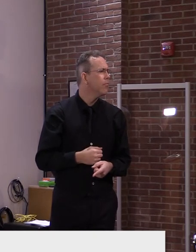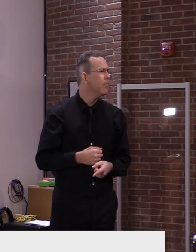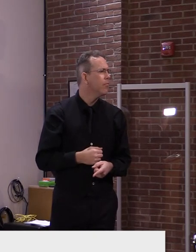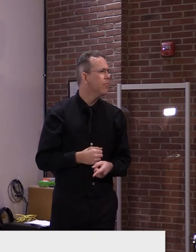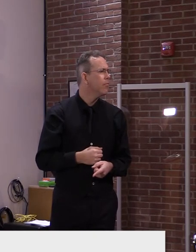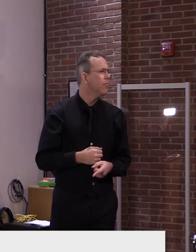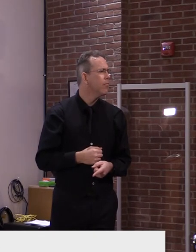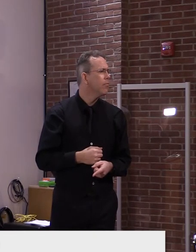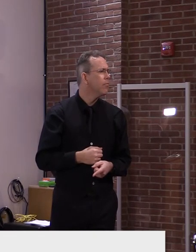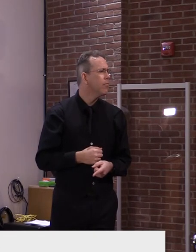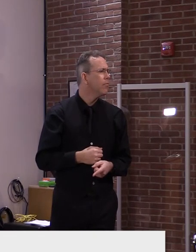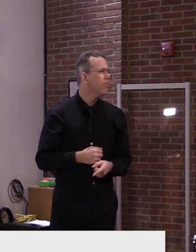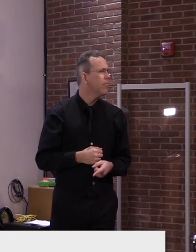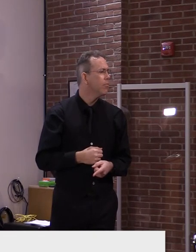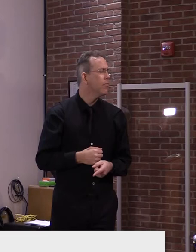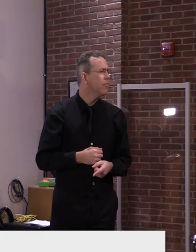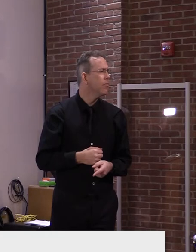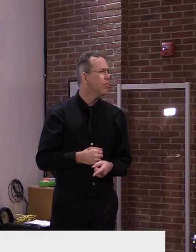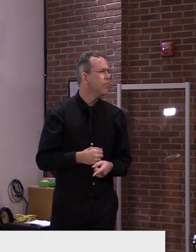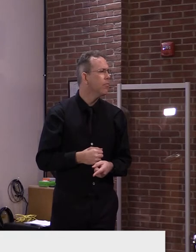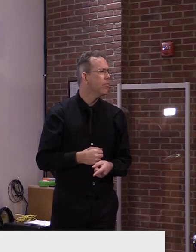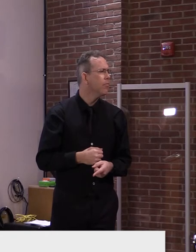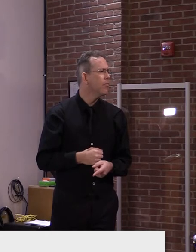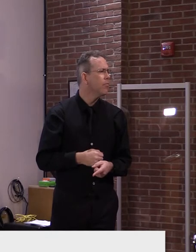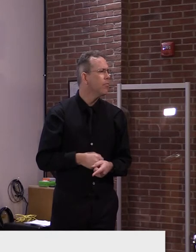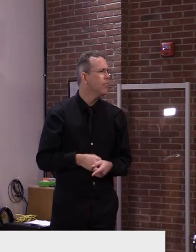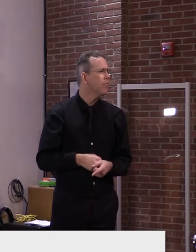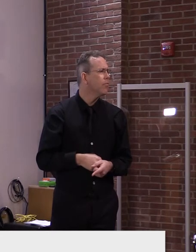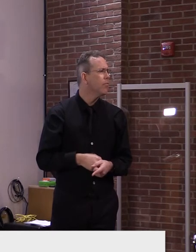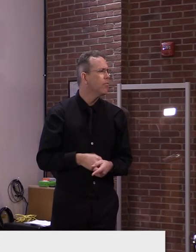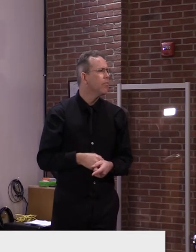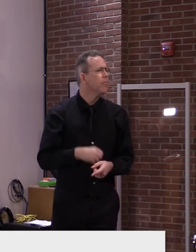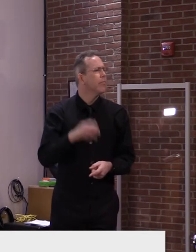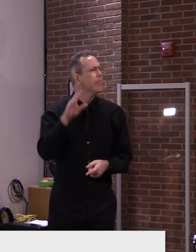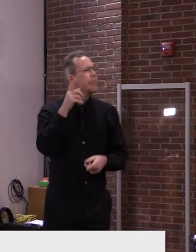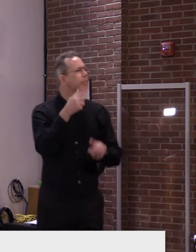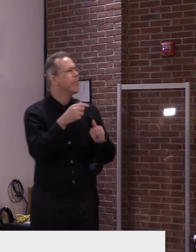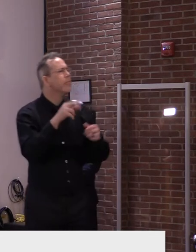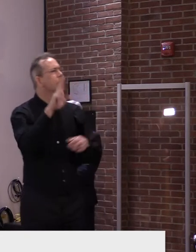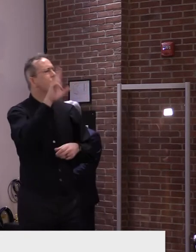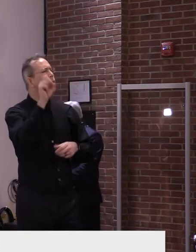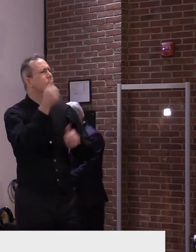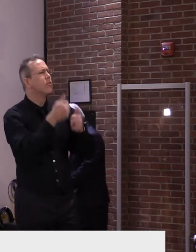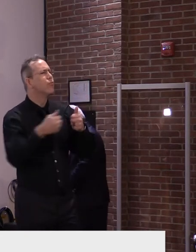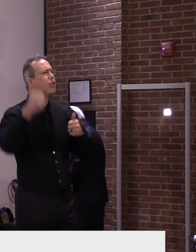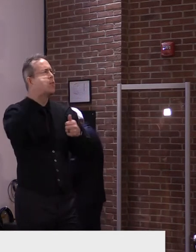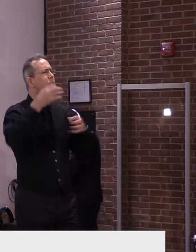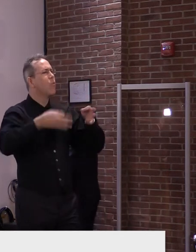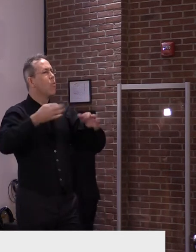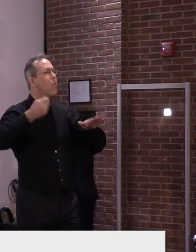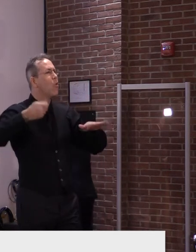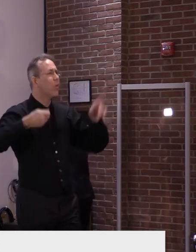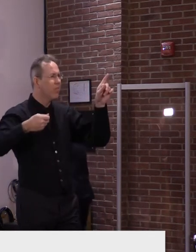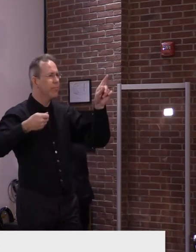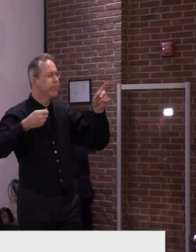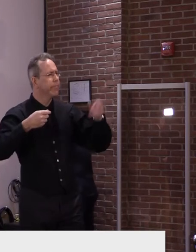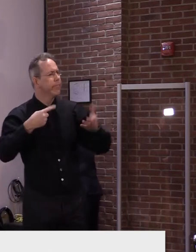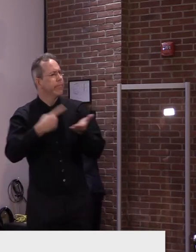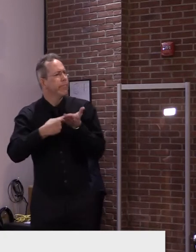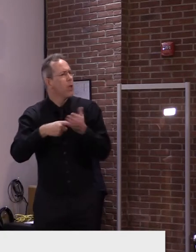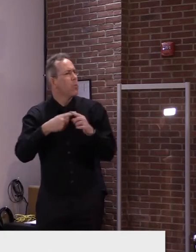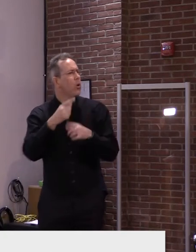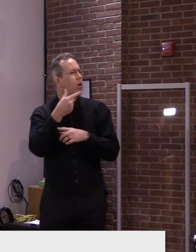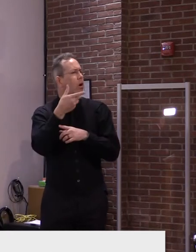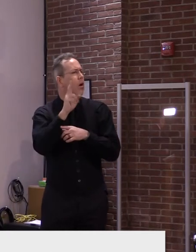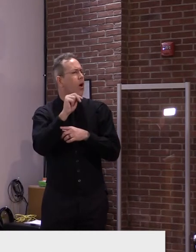Do you have any thoughts on the Vermont Supreme Court upholding the state law that they apply to have the gun magazines?